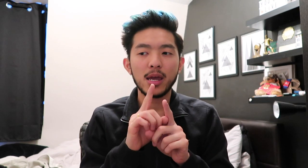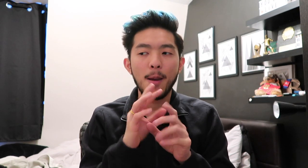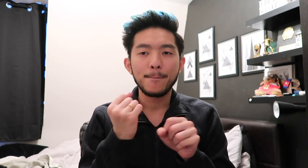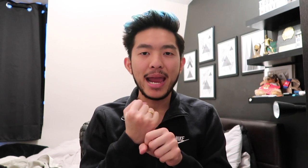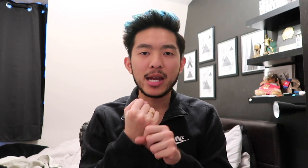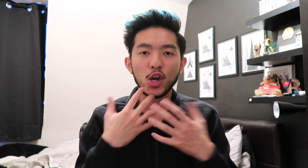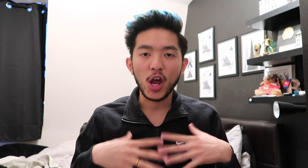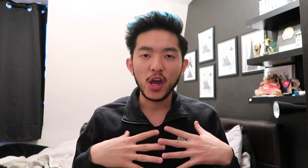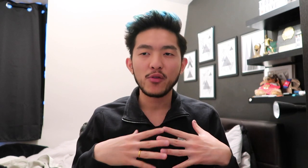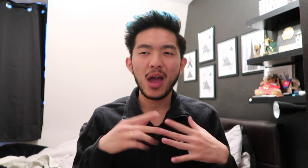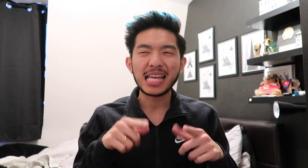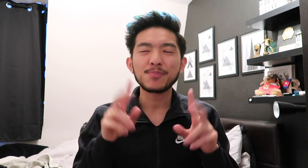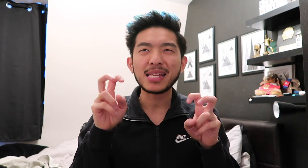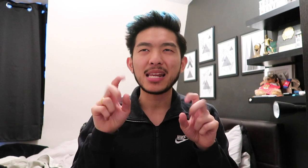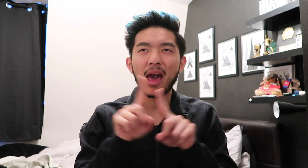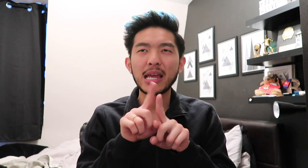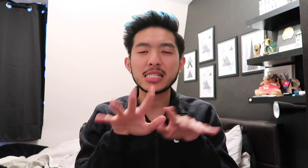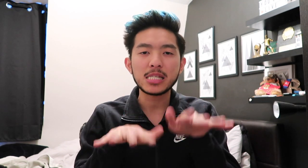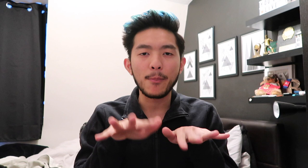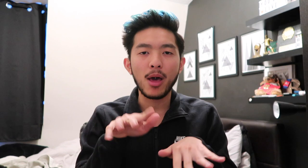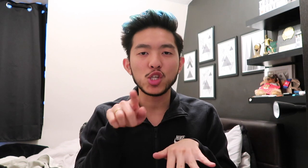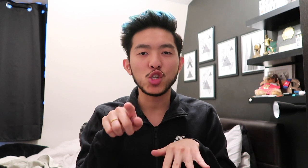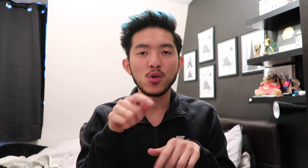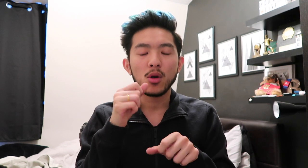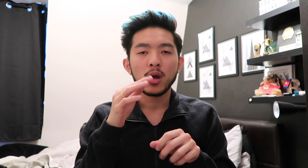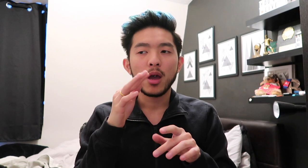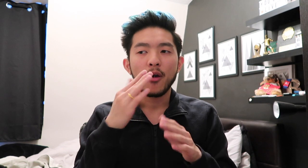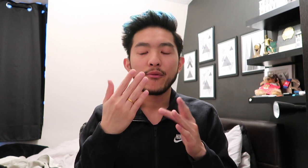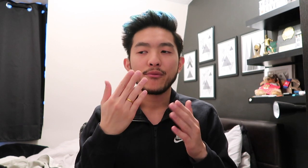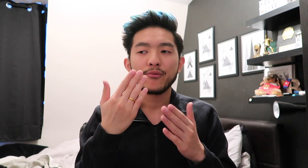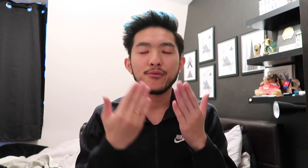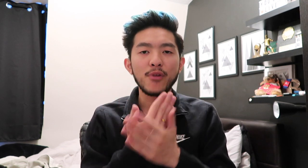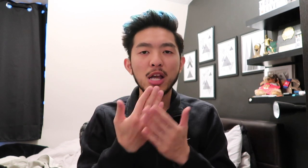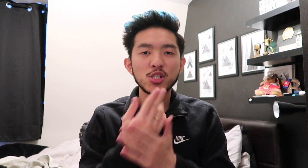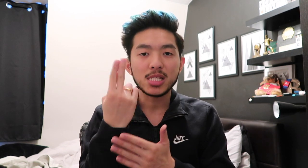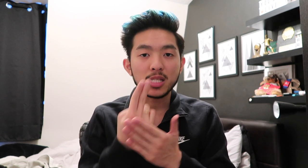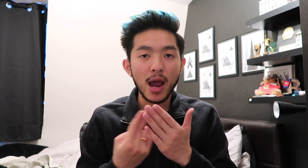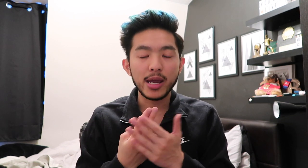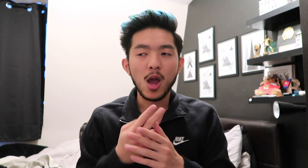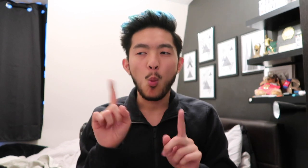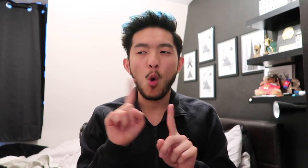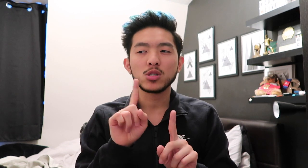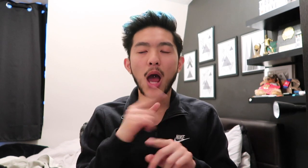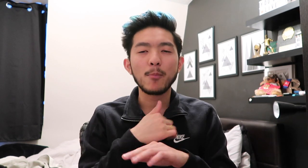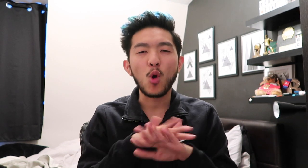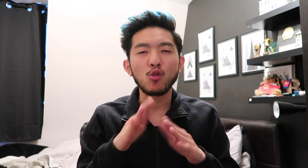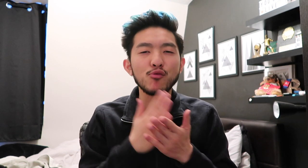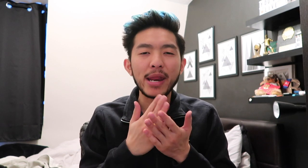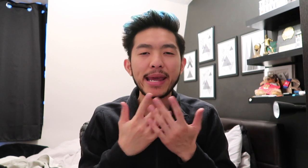making clothes. Especially, like, it's similar to fashion design. But, I'm not really